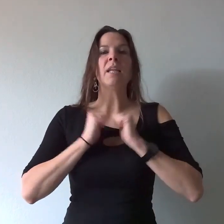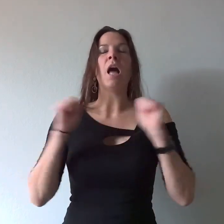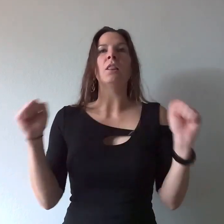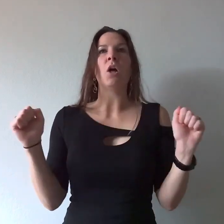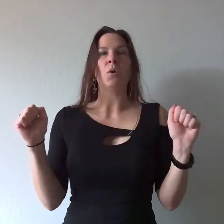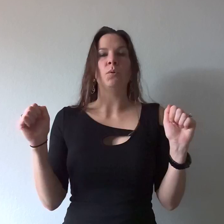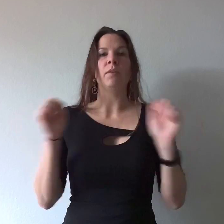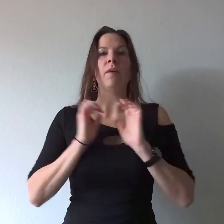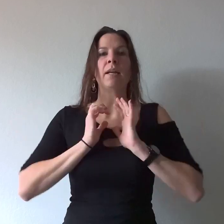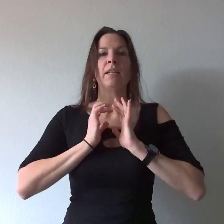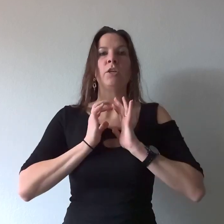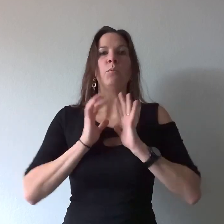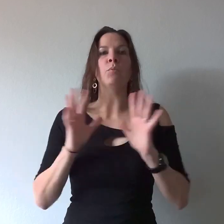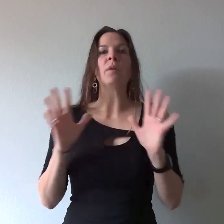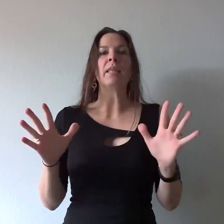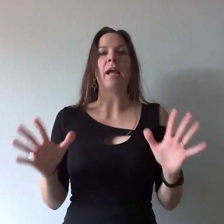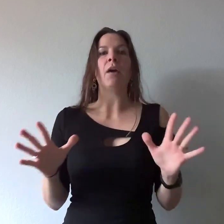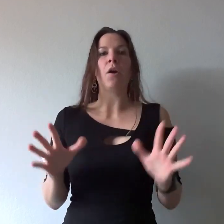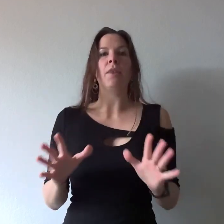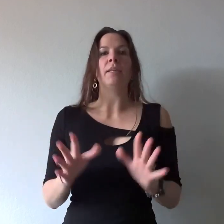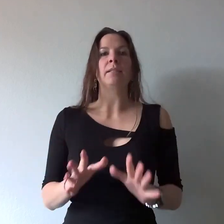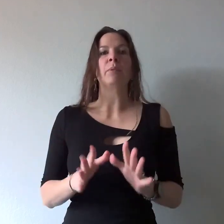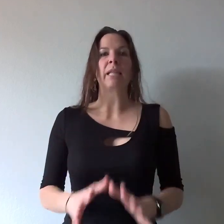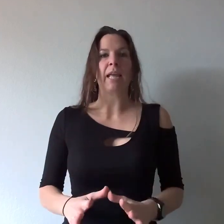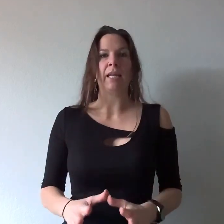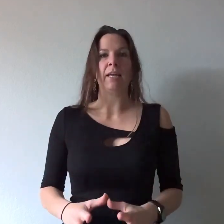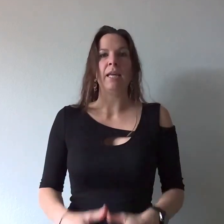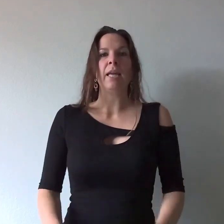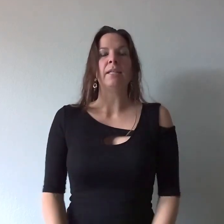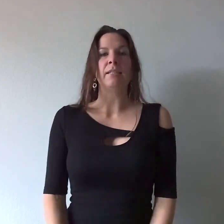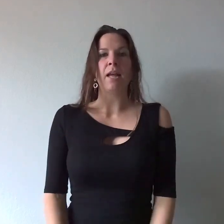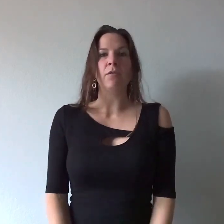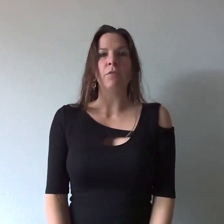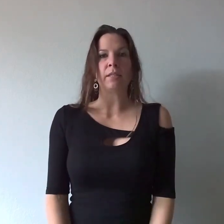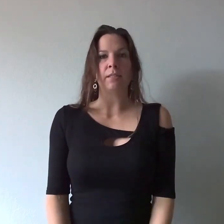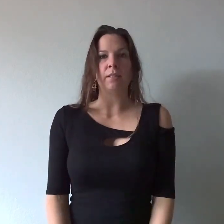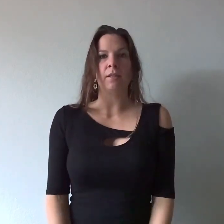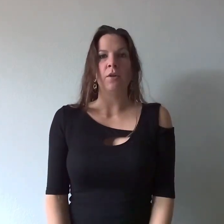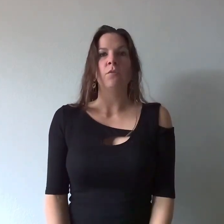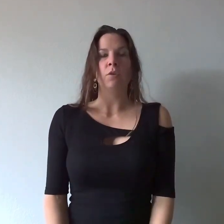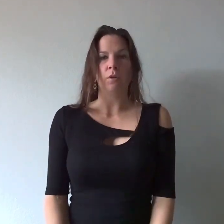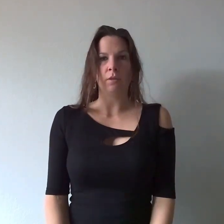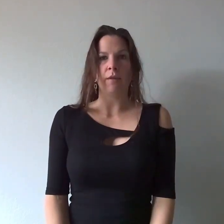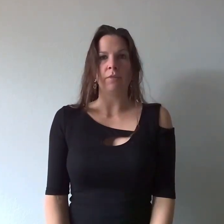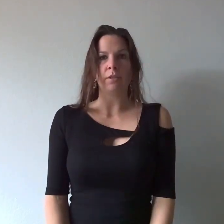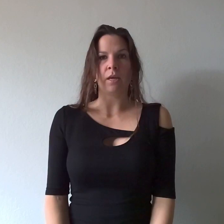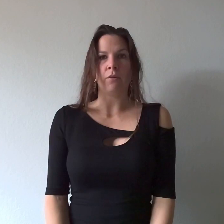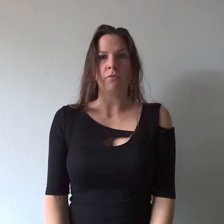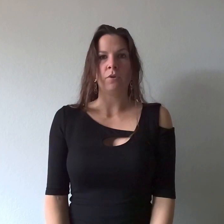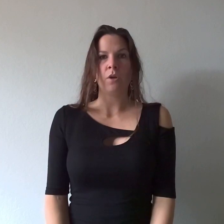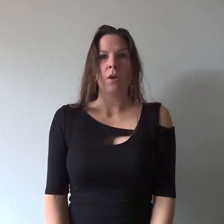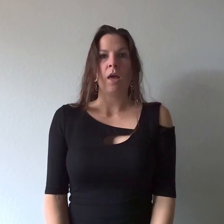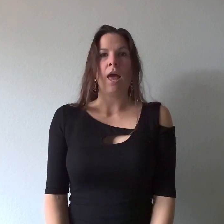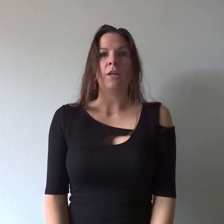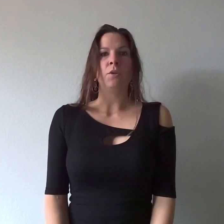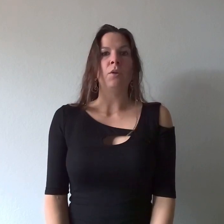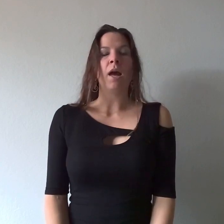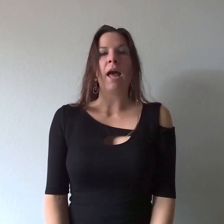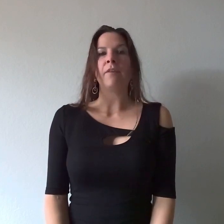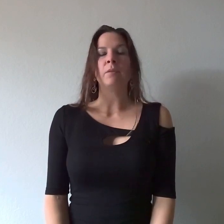alone the fact that you breathe air on this planet is enough reason for you to love yourself and you do not have to